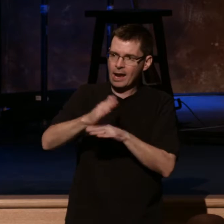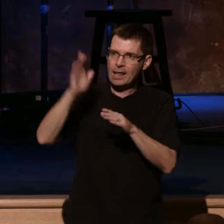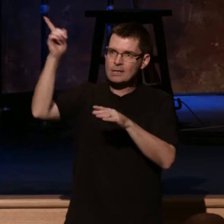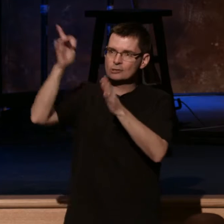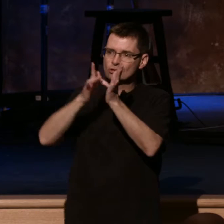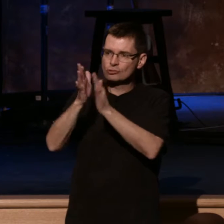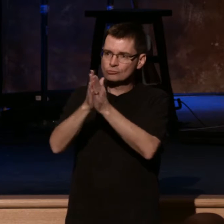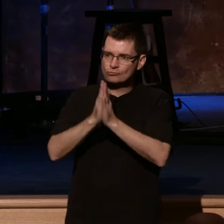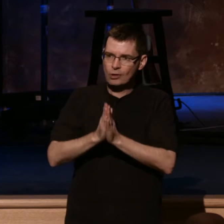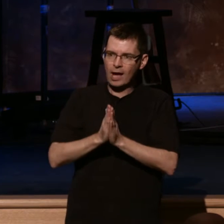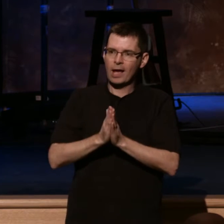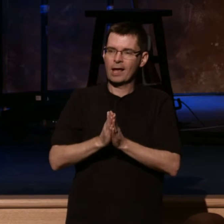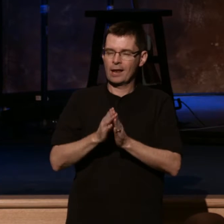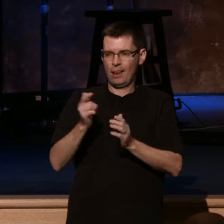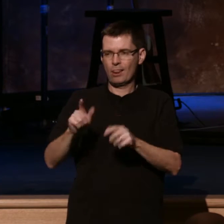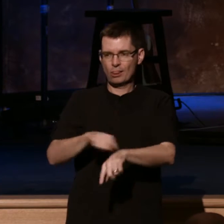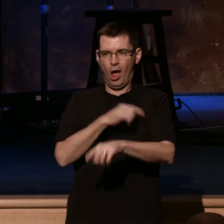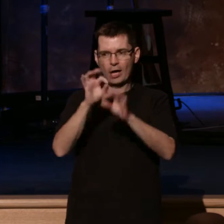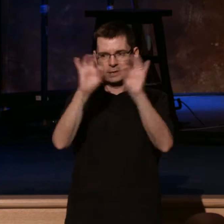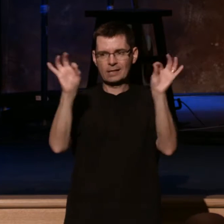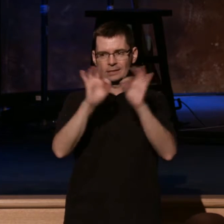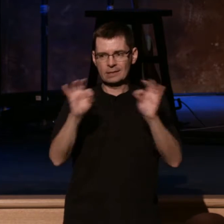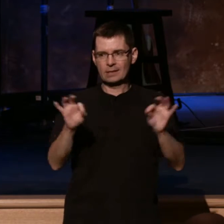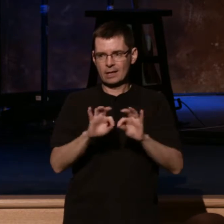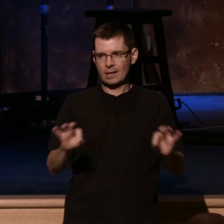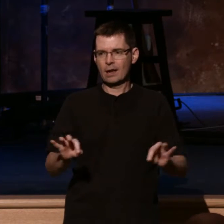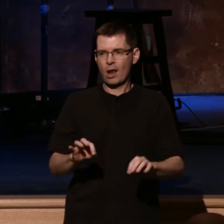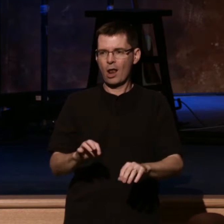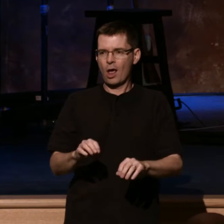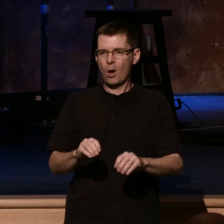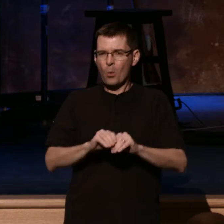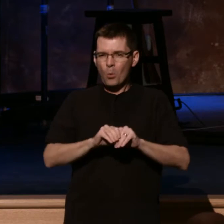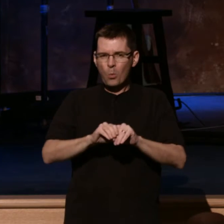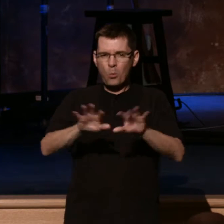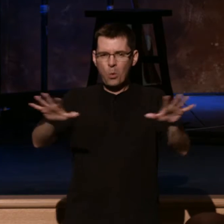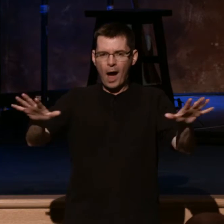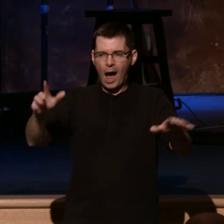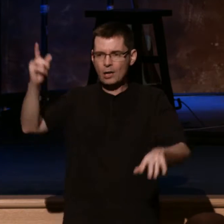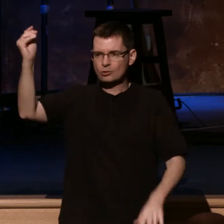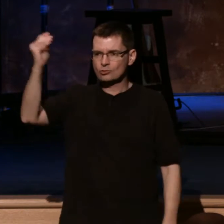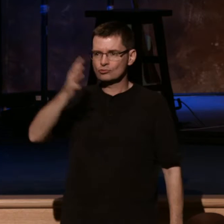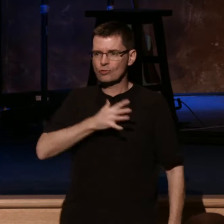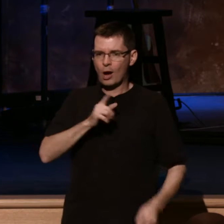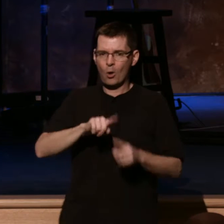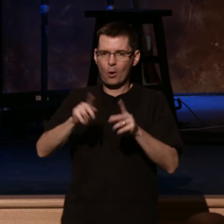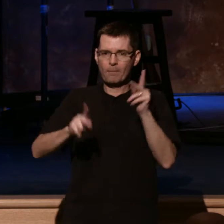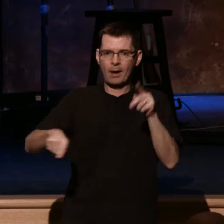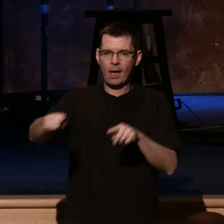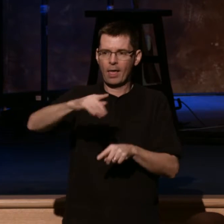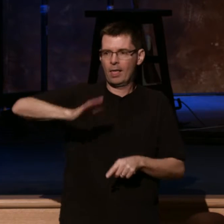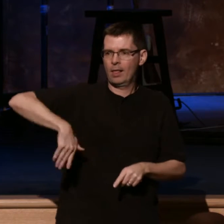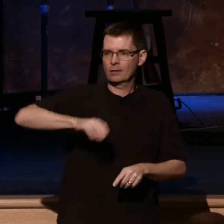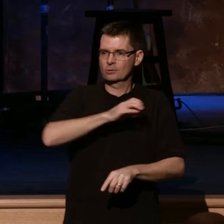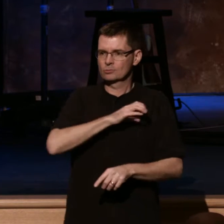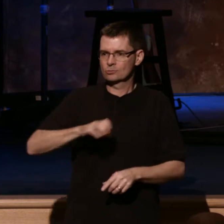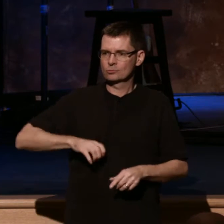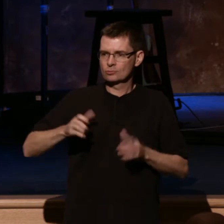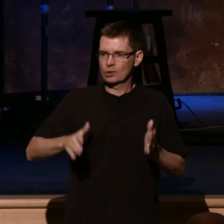These are long definitions, aren't they? In widespread movement of grace among the unconverted, it's an extraordinary communication of the Spirit of God,